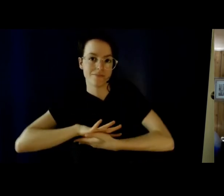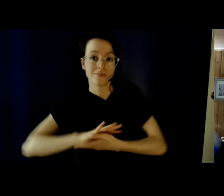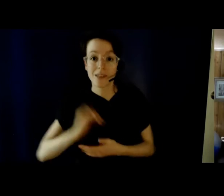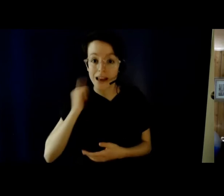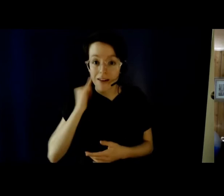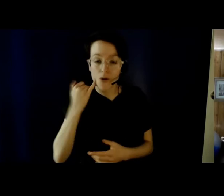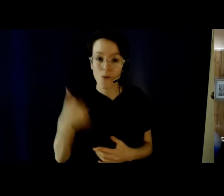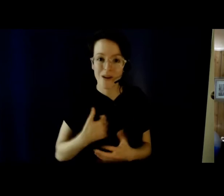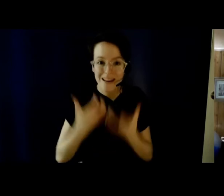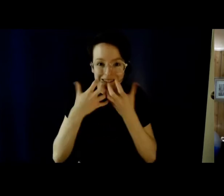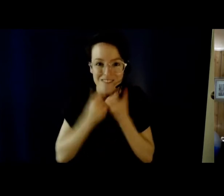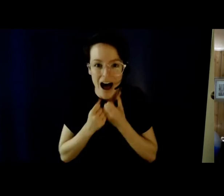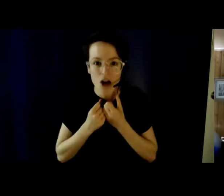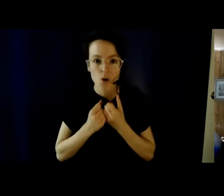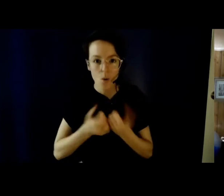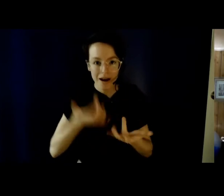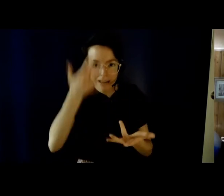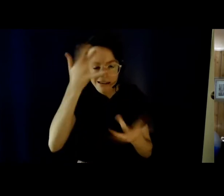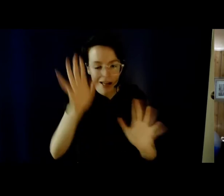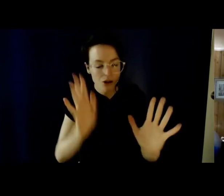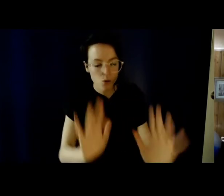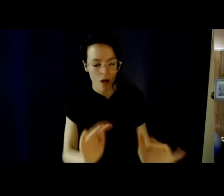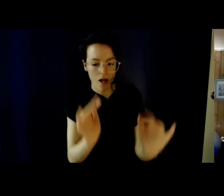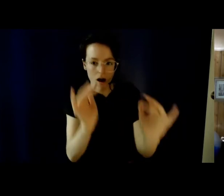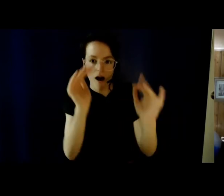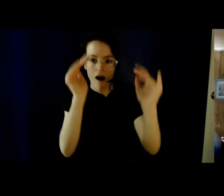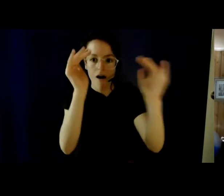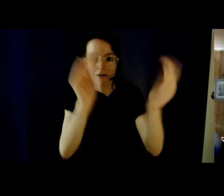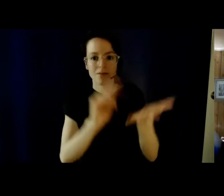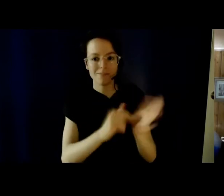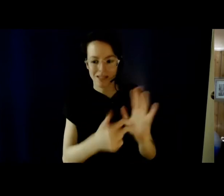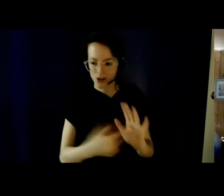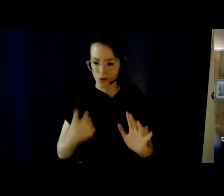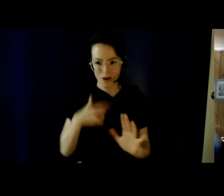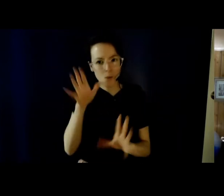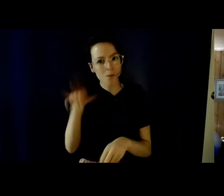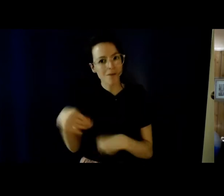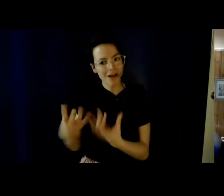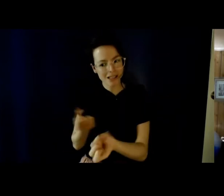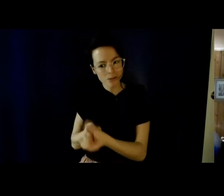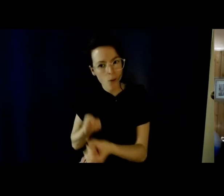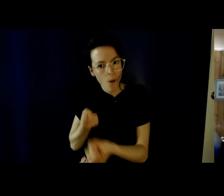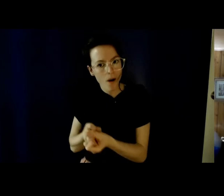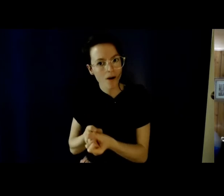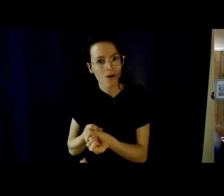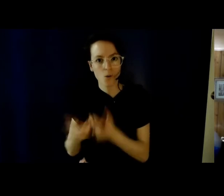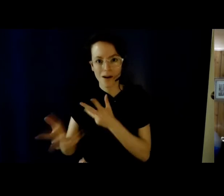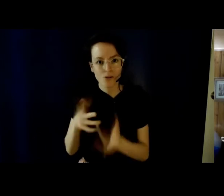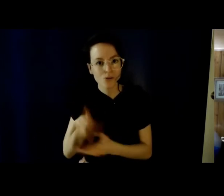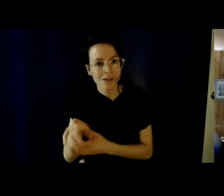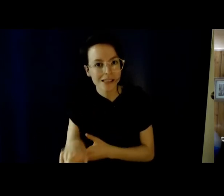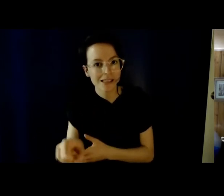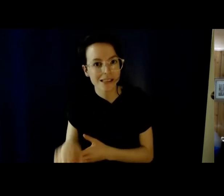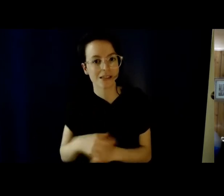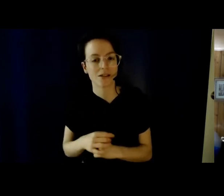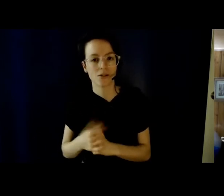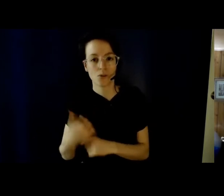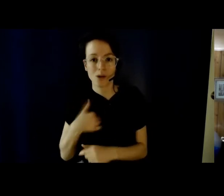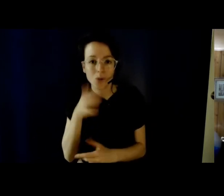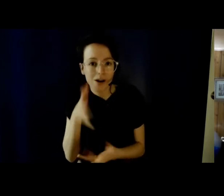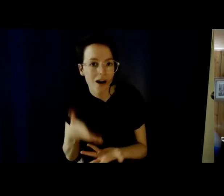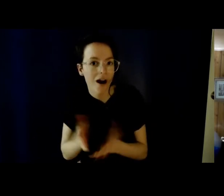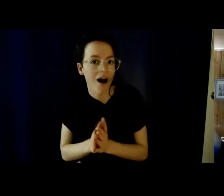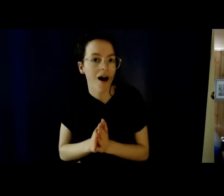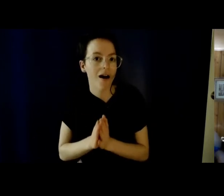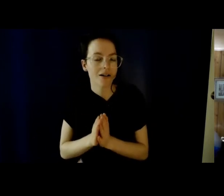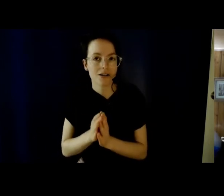access to required supports. And that would include remote and hybrid teaching options. We would ask what enables students to learn, what